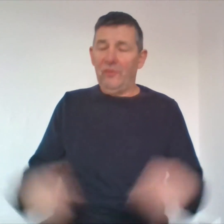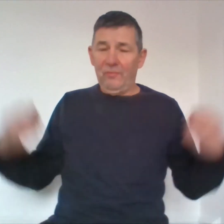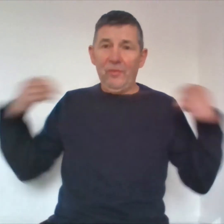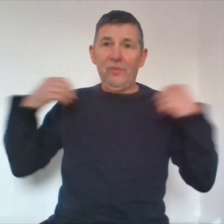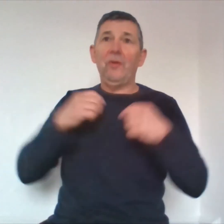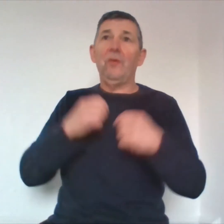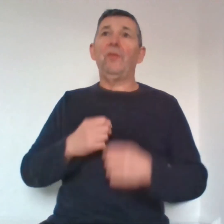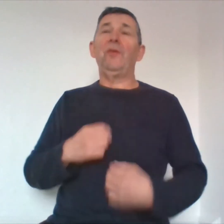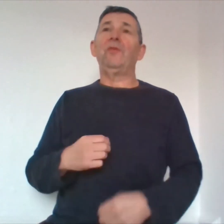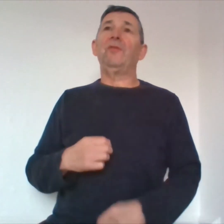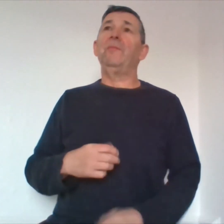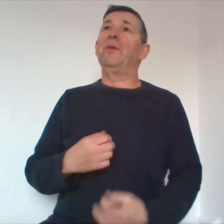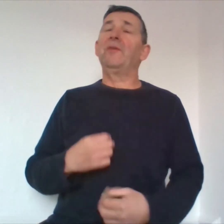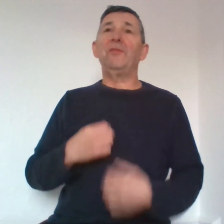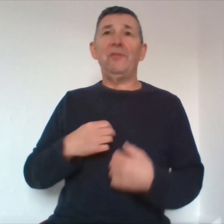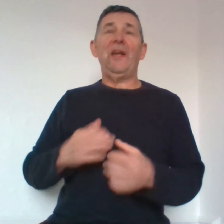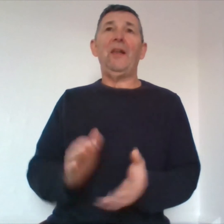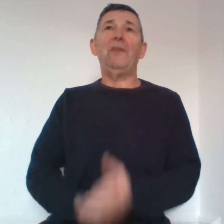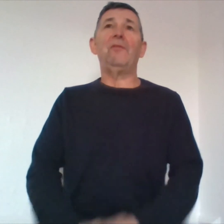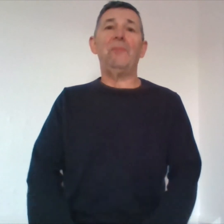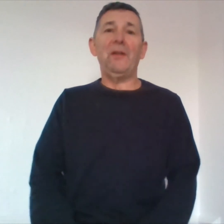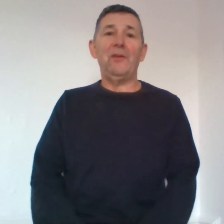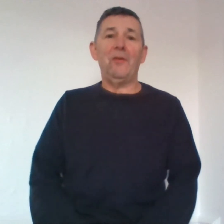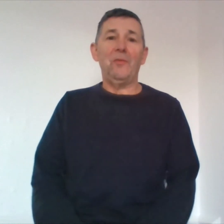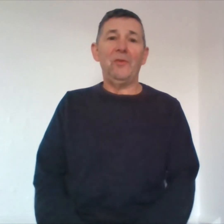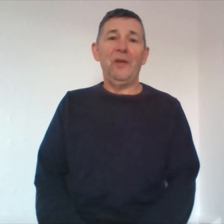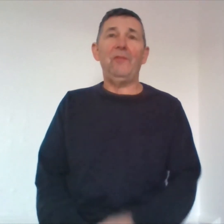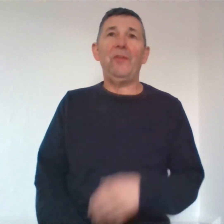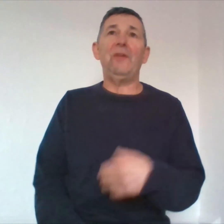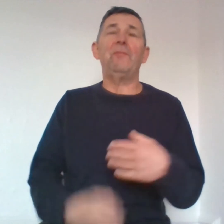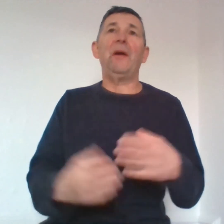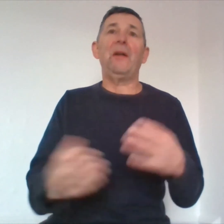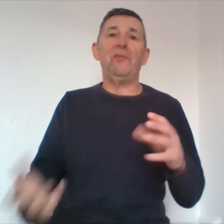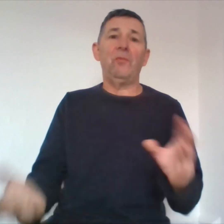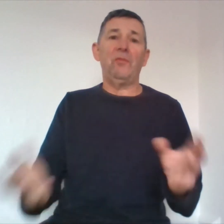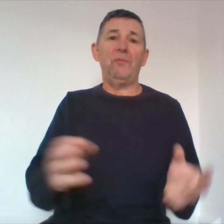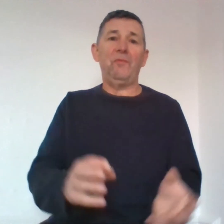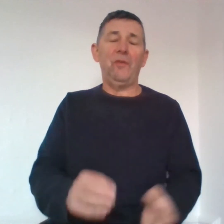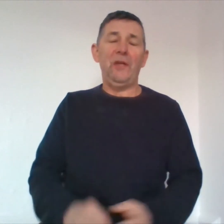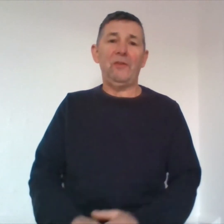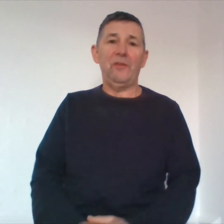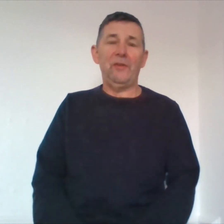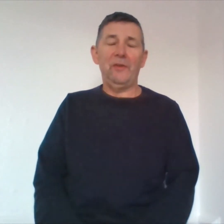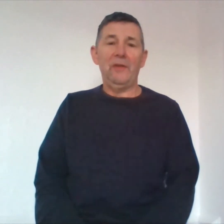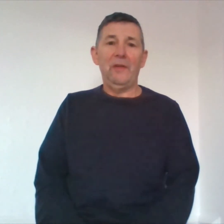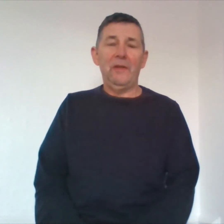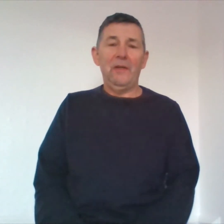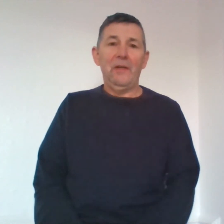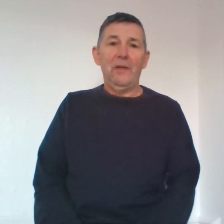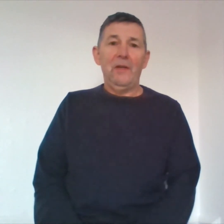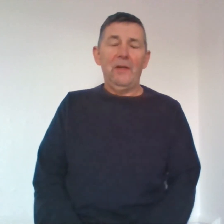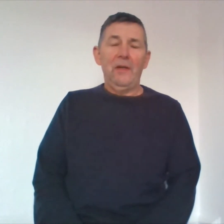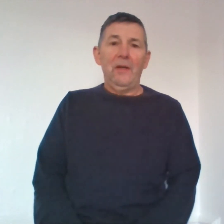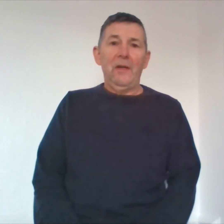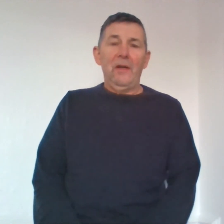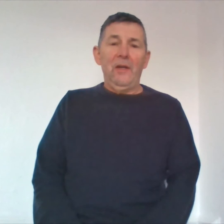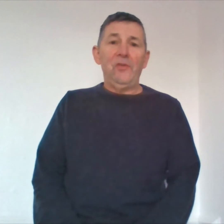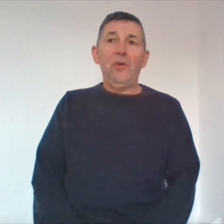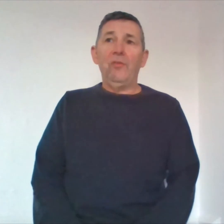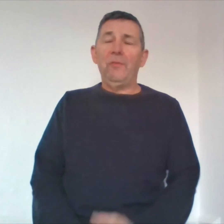puts the coat on looks in the mirror and says yeah life is back to normal everything is back as it was before the accident and she goes to